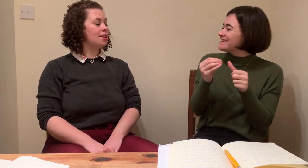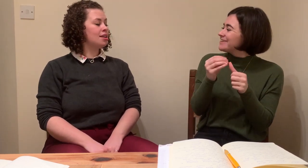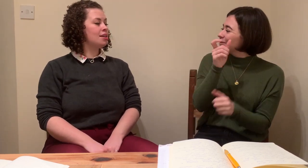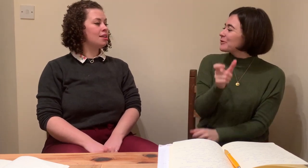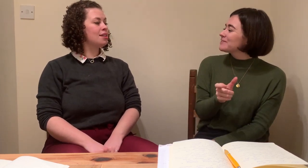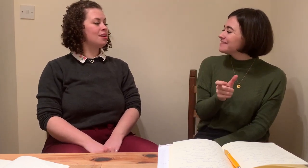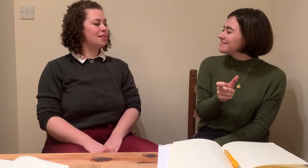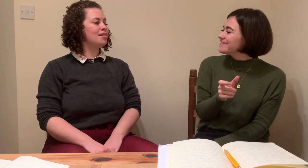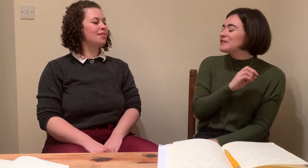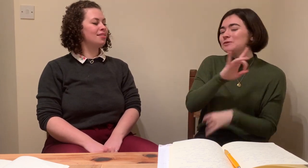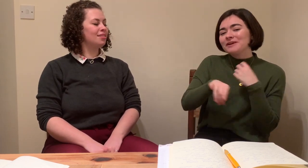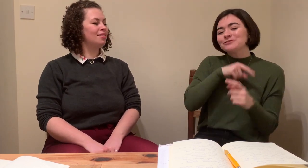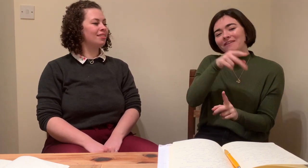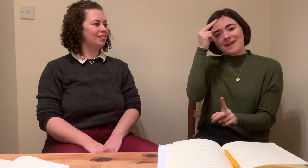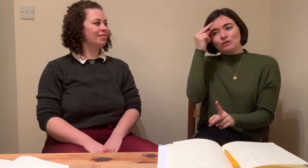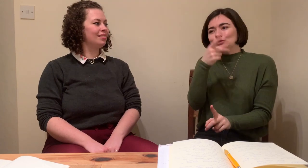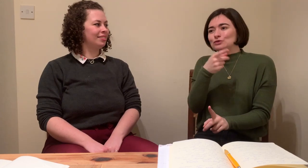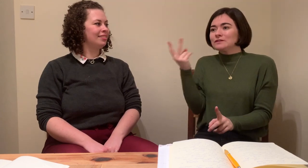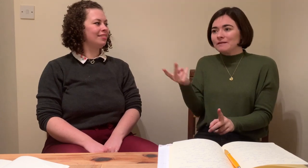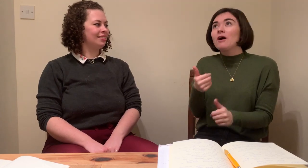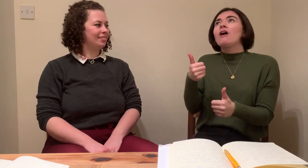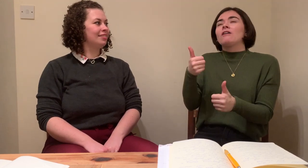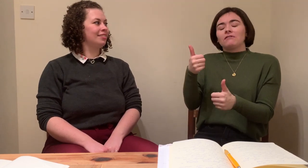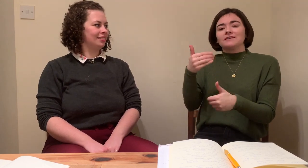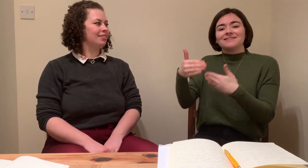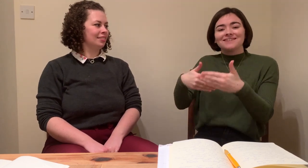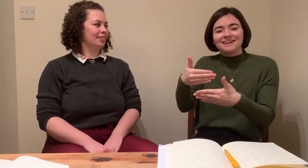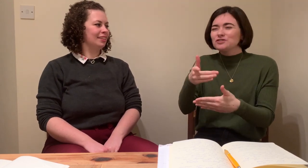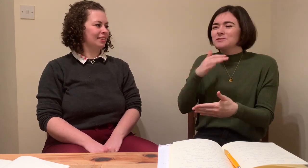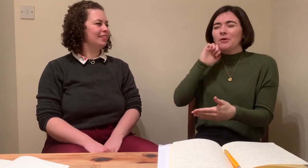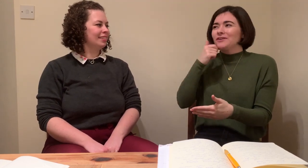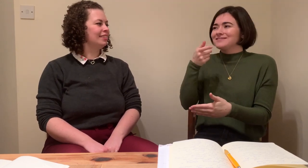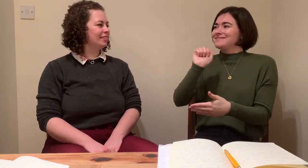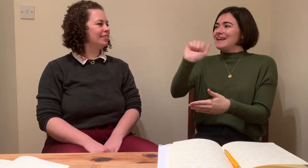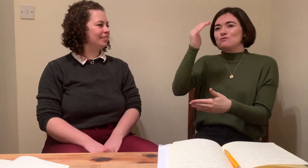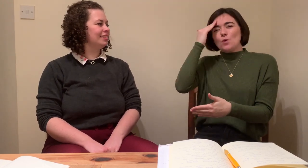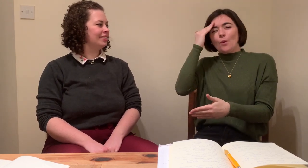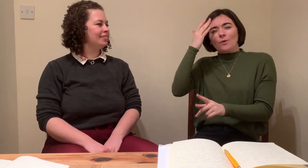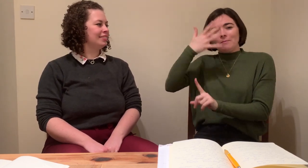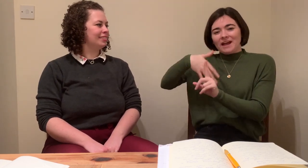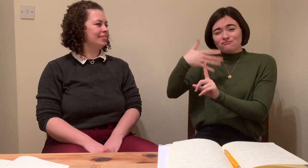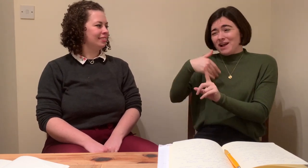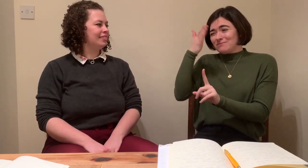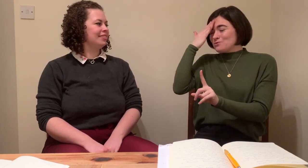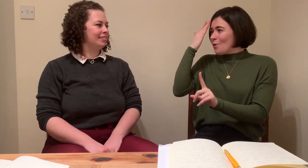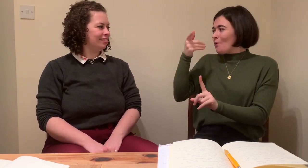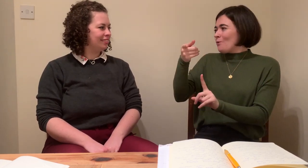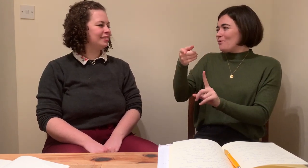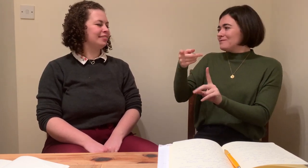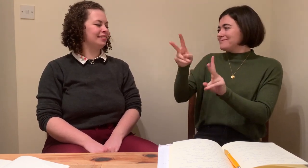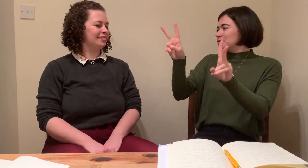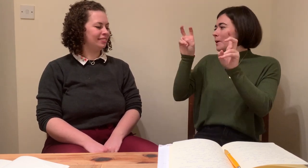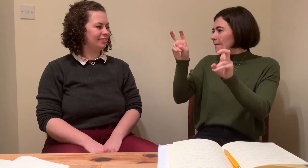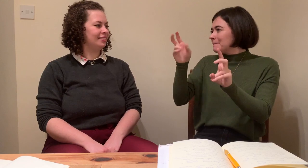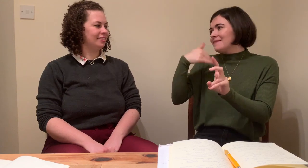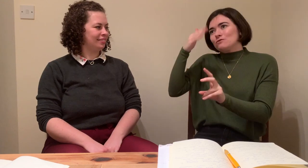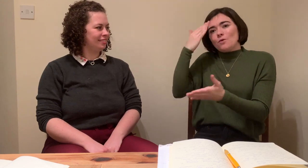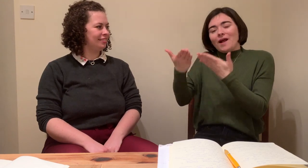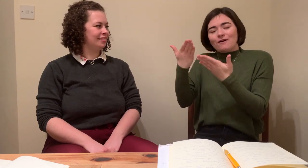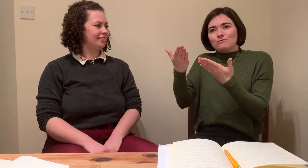Framework of Reference, it's got, like, different tiers, like A1, A2, A3, whatever. So A1 is, like, you've just started learning a language and you